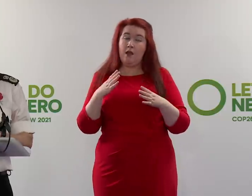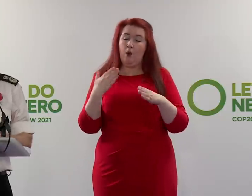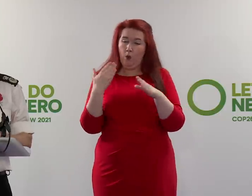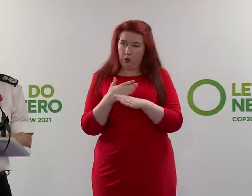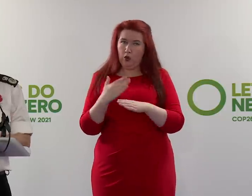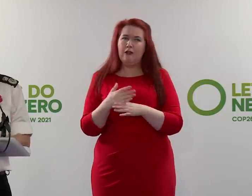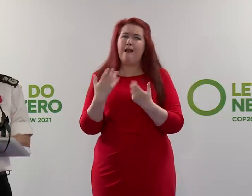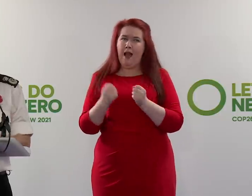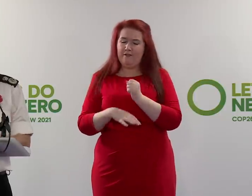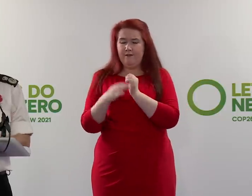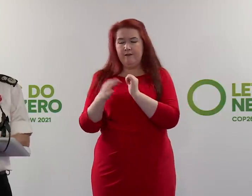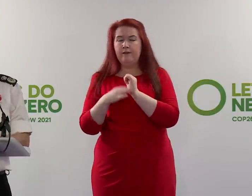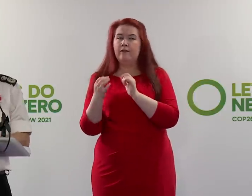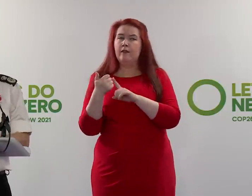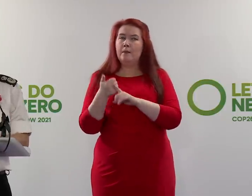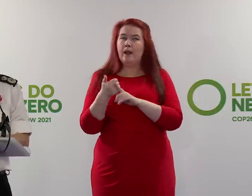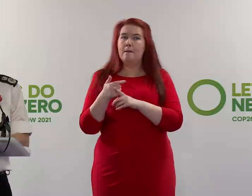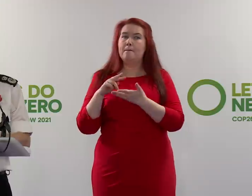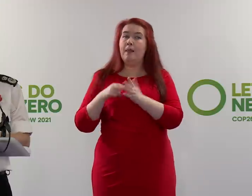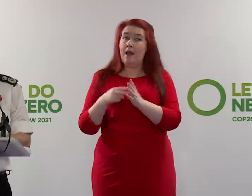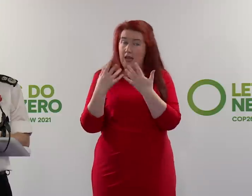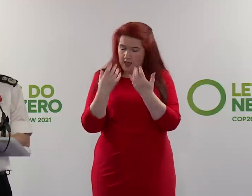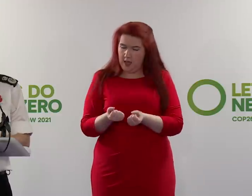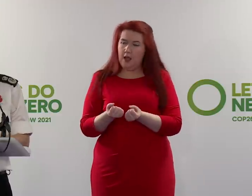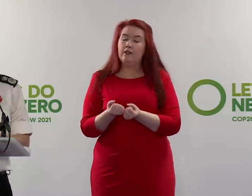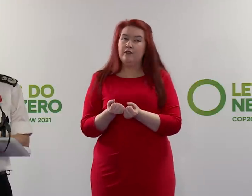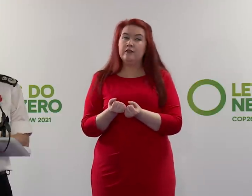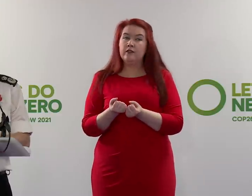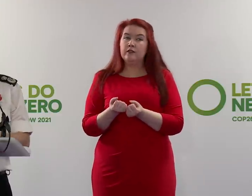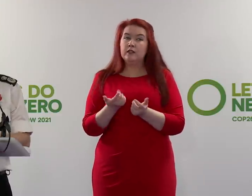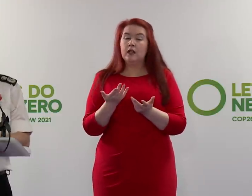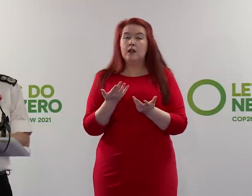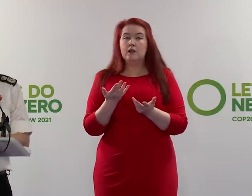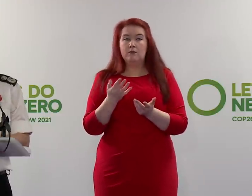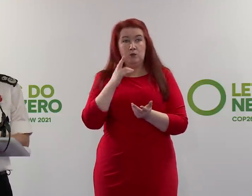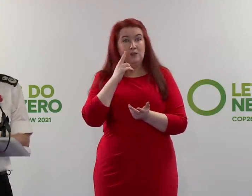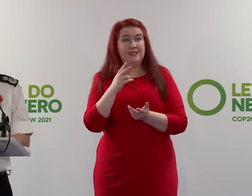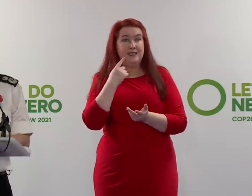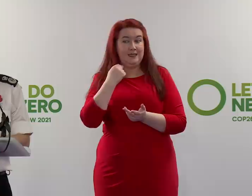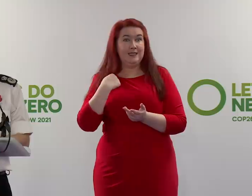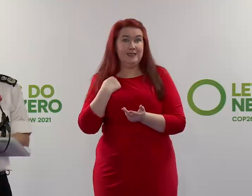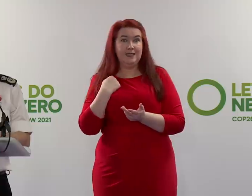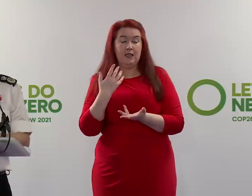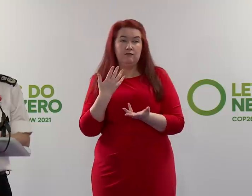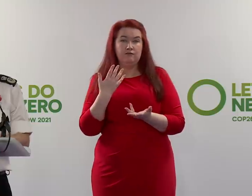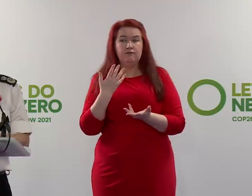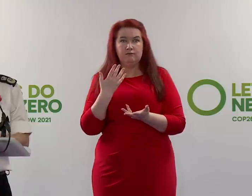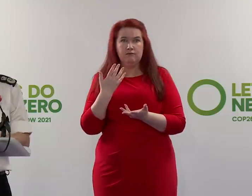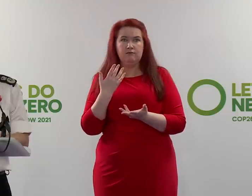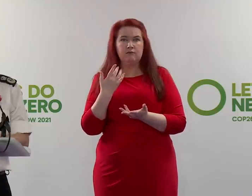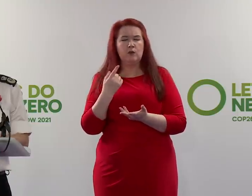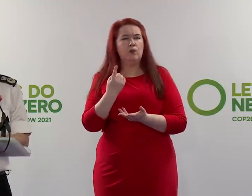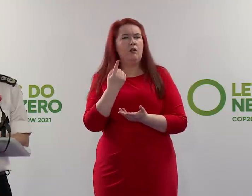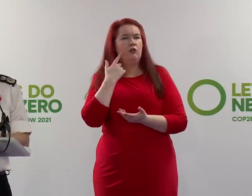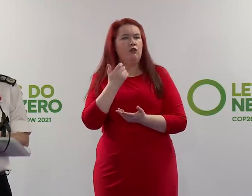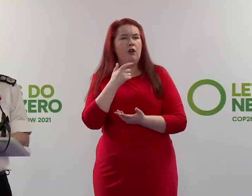contingencies in place. I think you will have seen the conviction yesterday of a young man